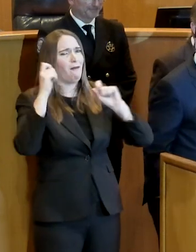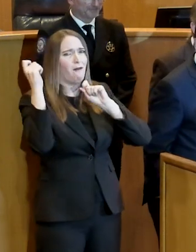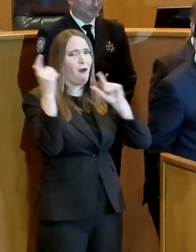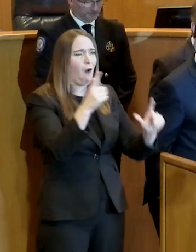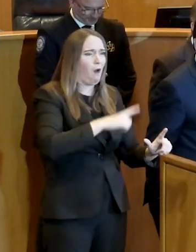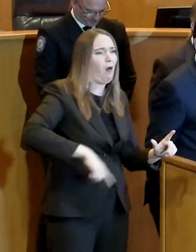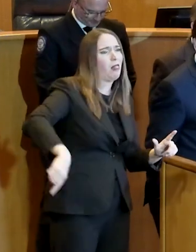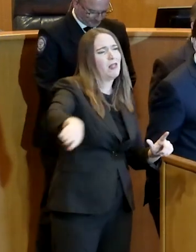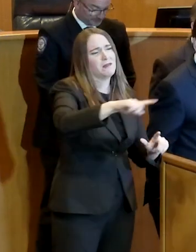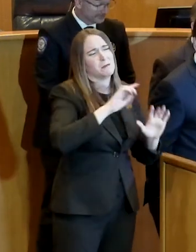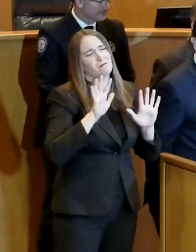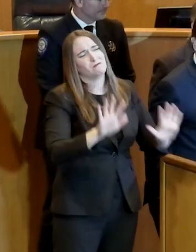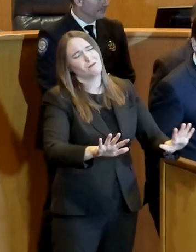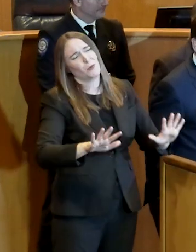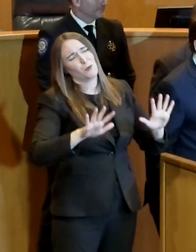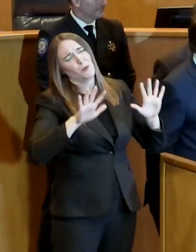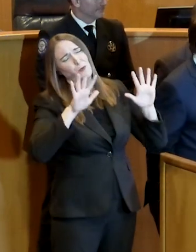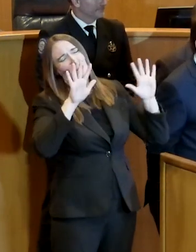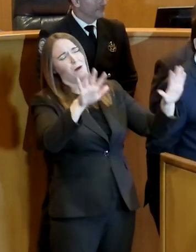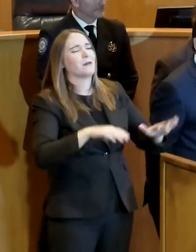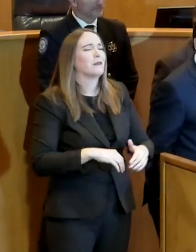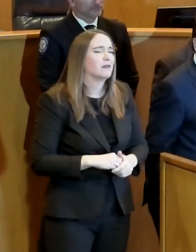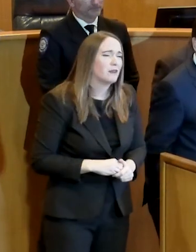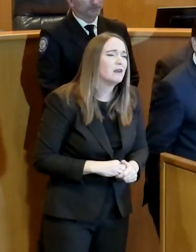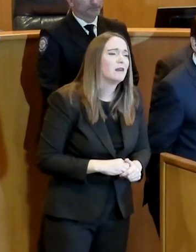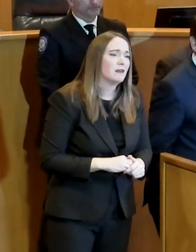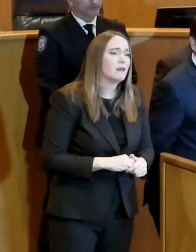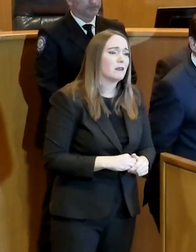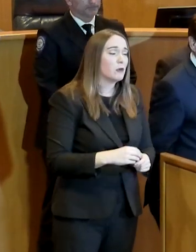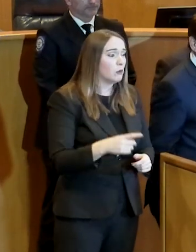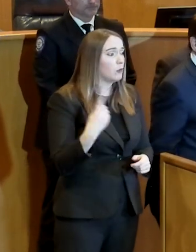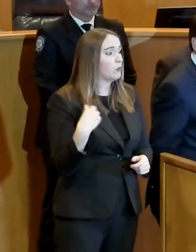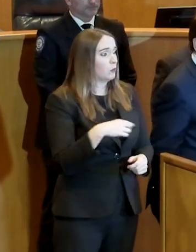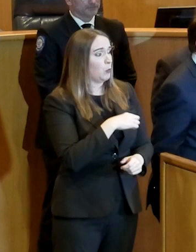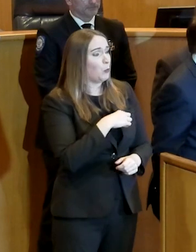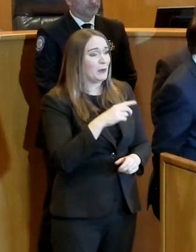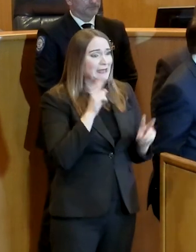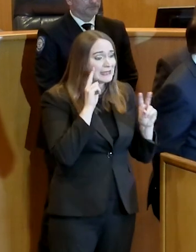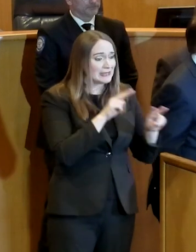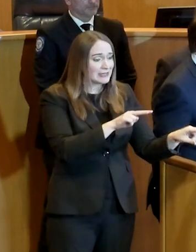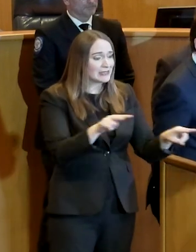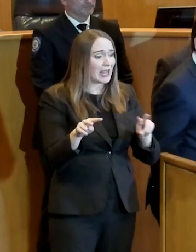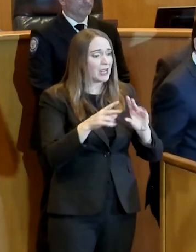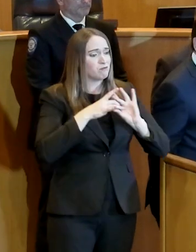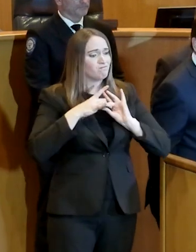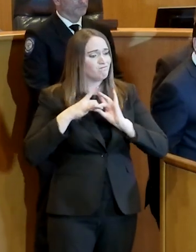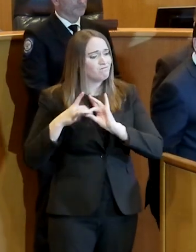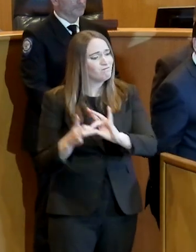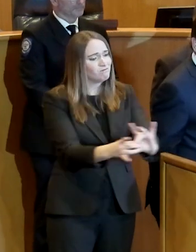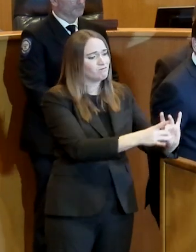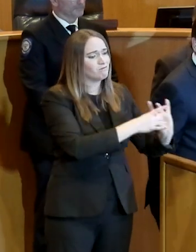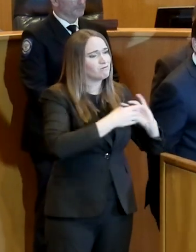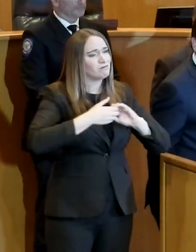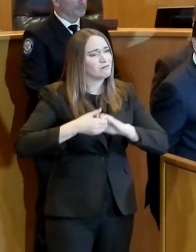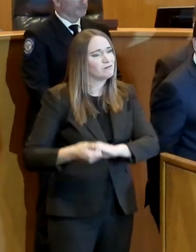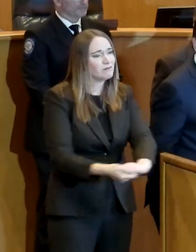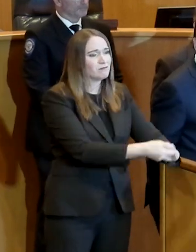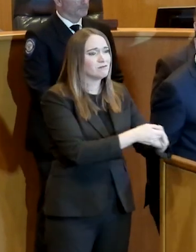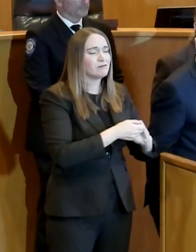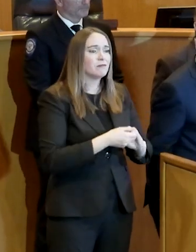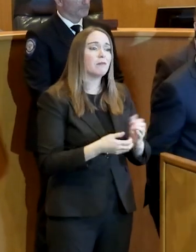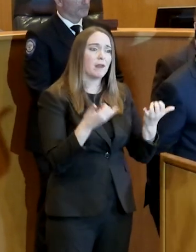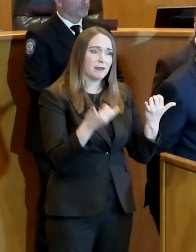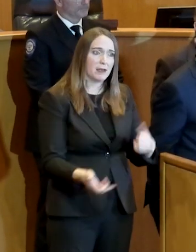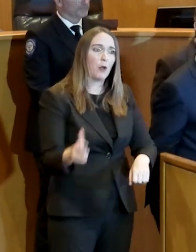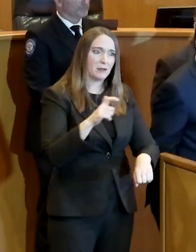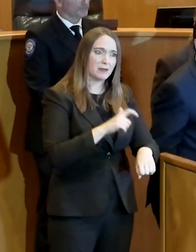fact, we've all been together here. And there truly is solidarity here. And this is a time for us to be unified and very